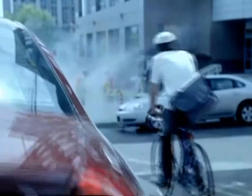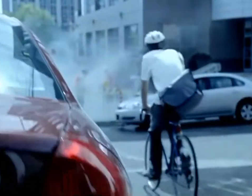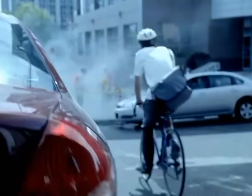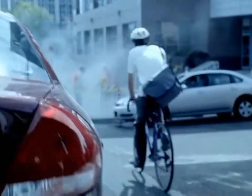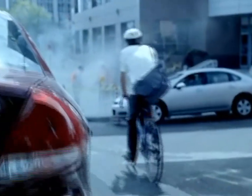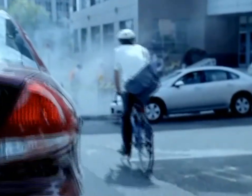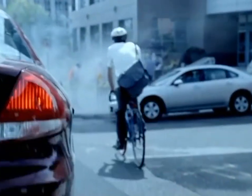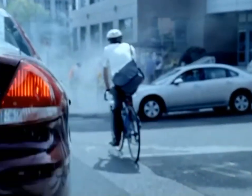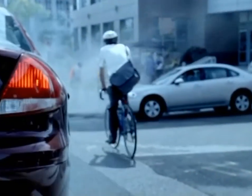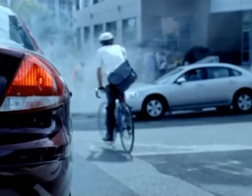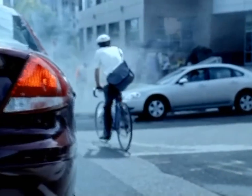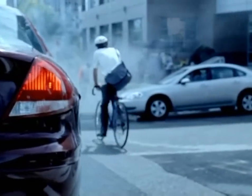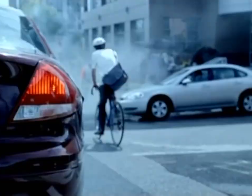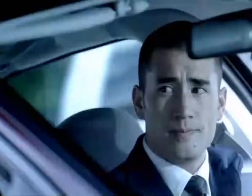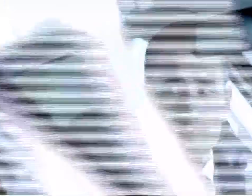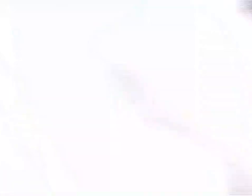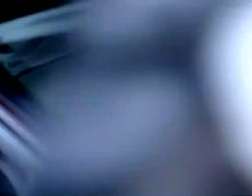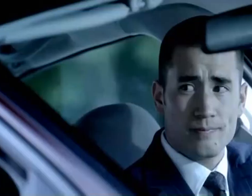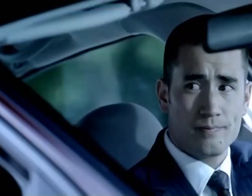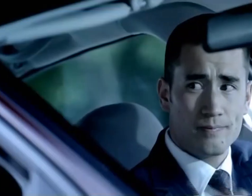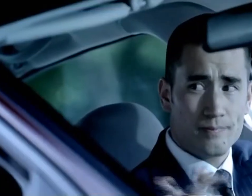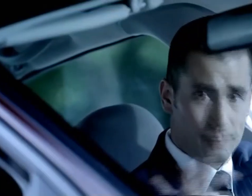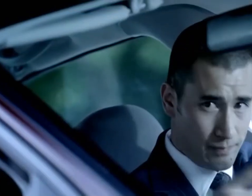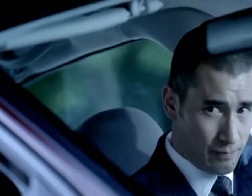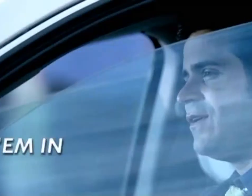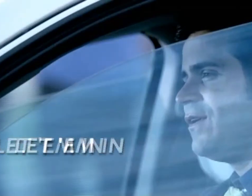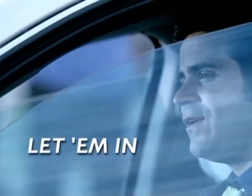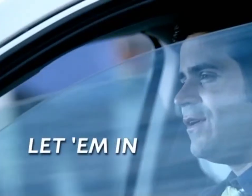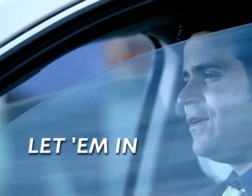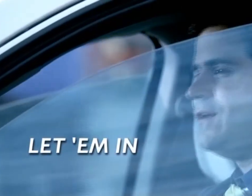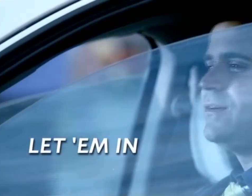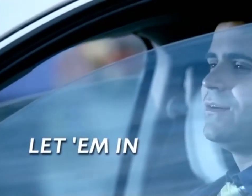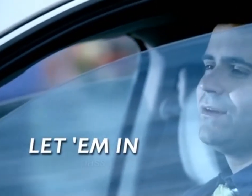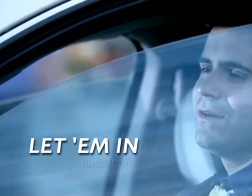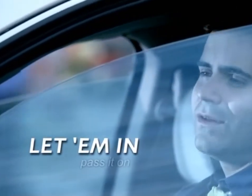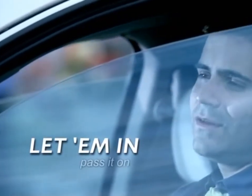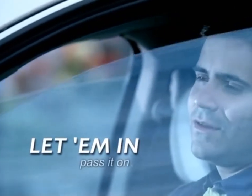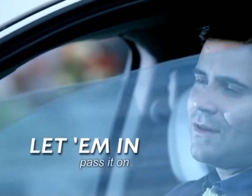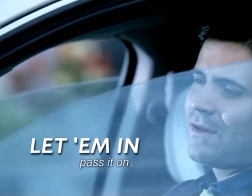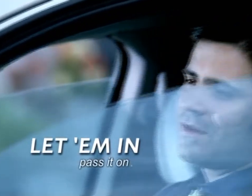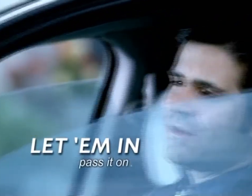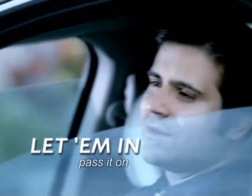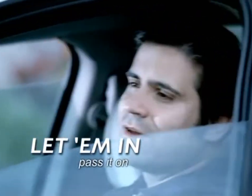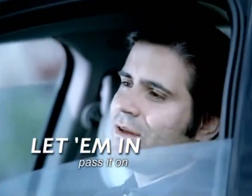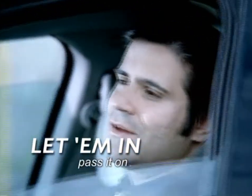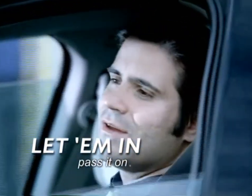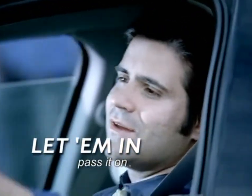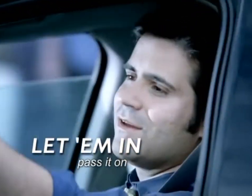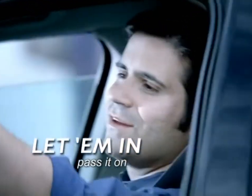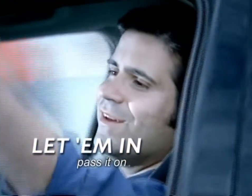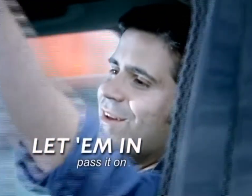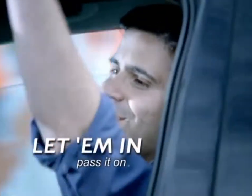for me and you. We're going to give a little love, have a little hope, make this club a little better.